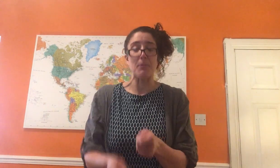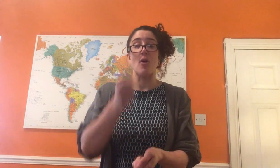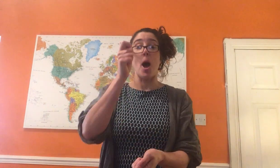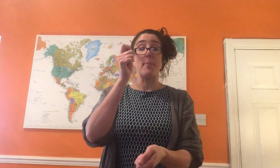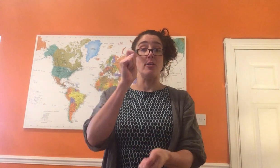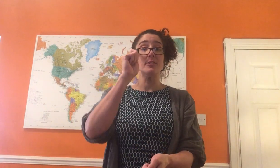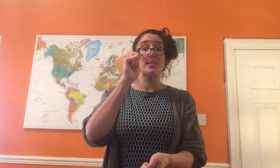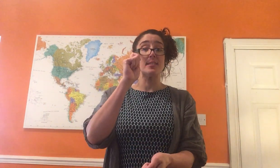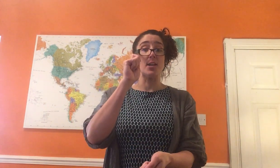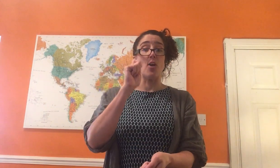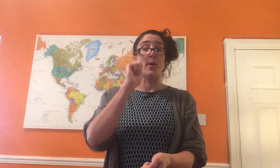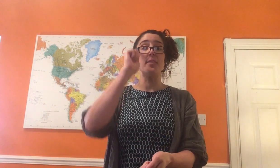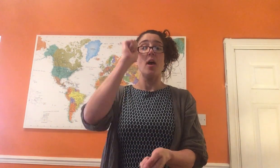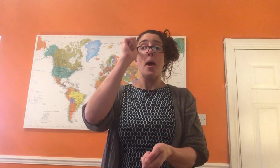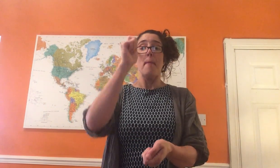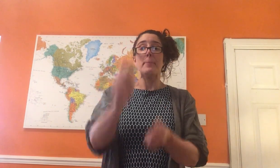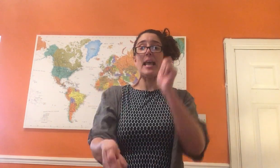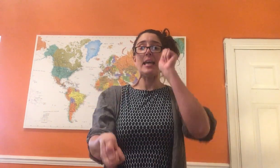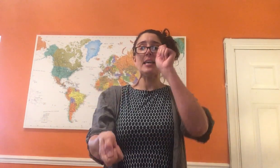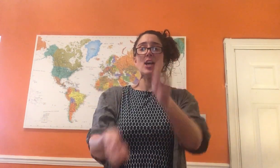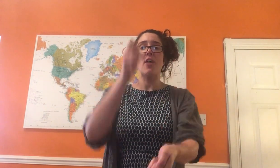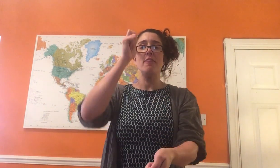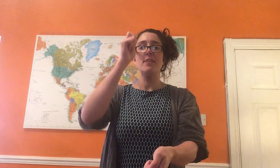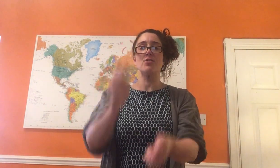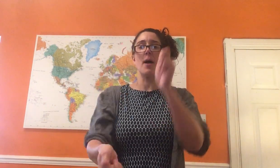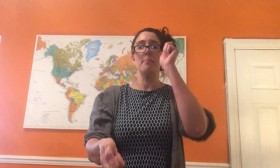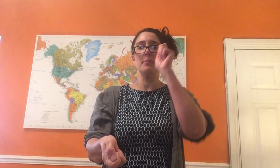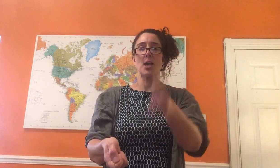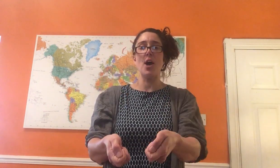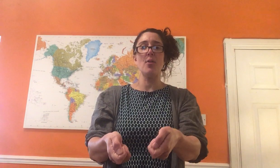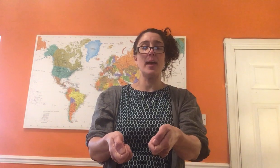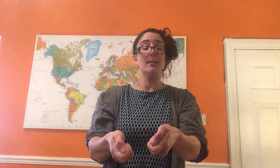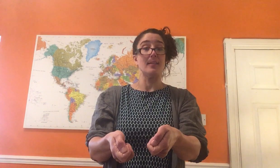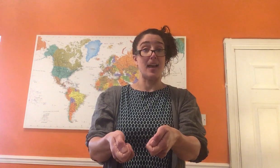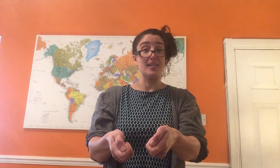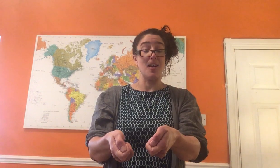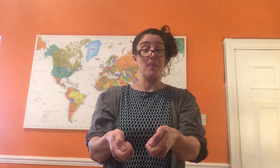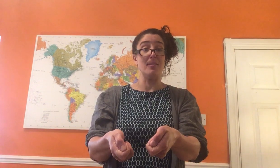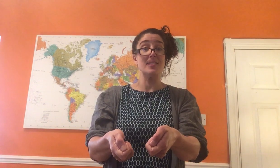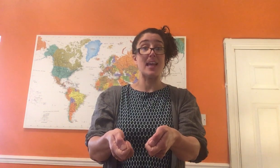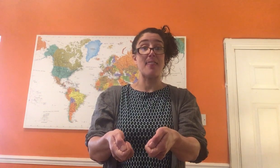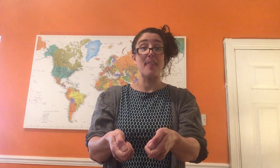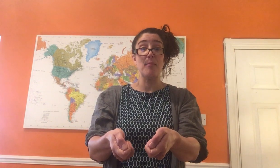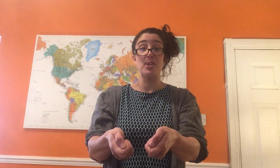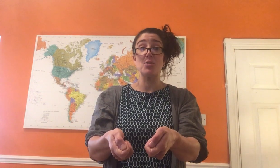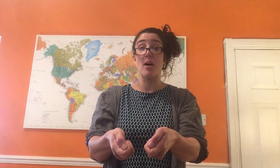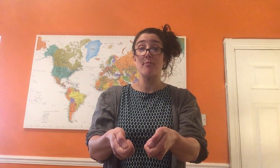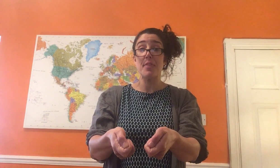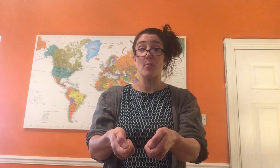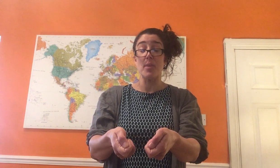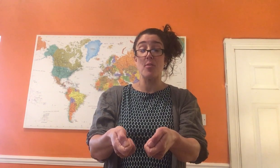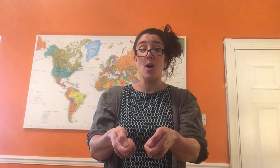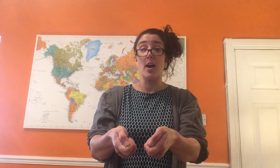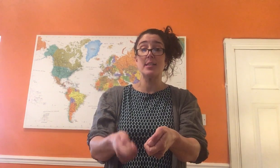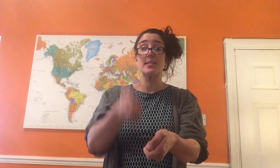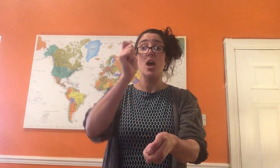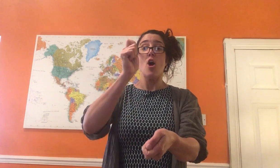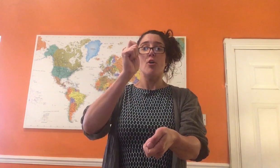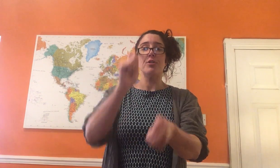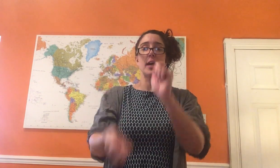it? We've got our pulse to start with. Playing on the drum, going. That's our pulse. And then we do our rhythm with the words rum